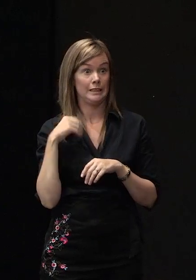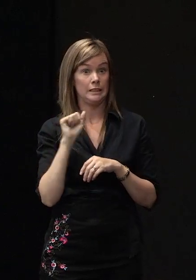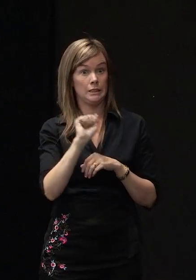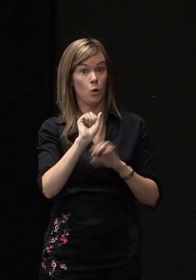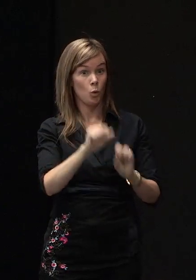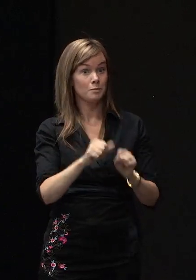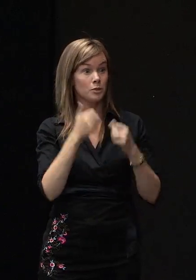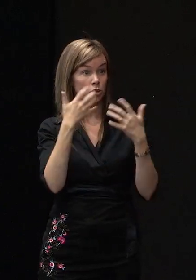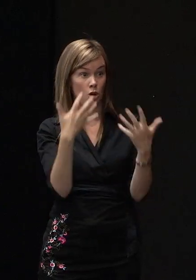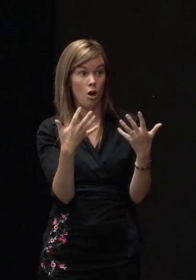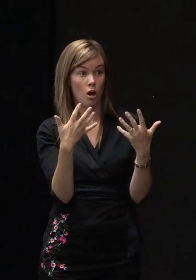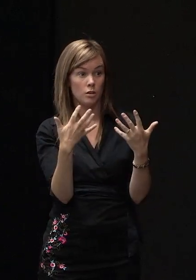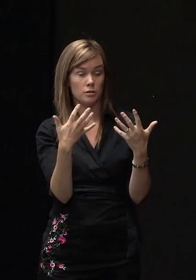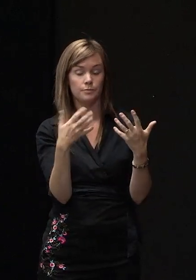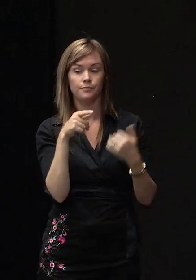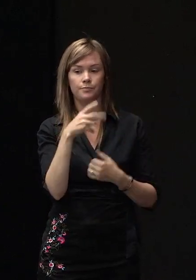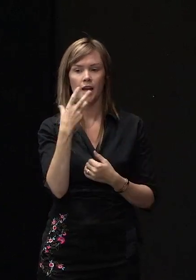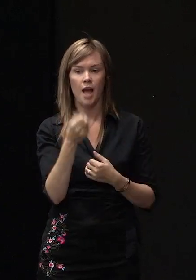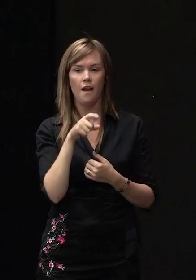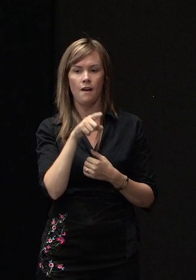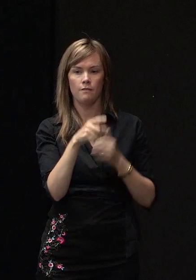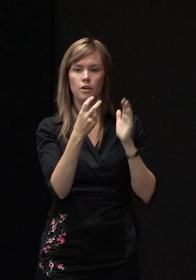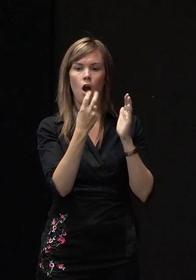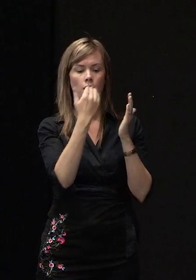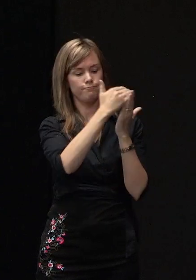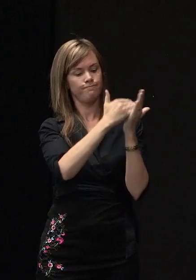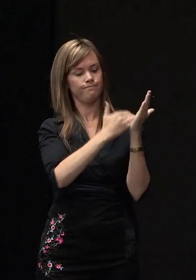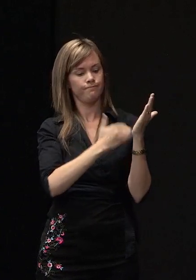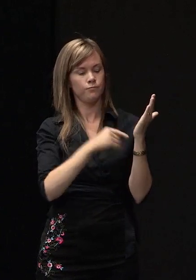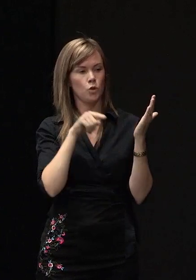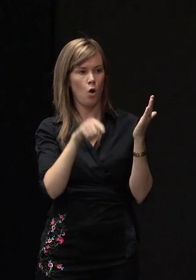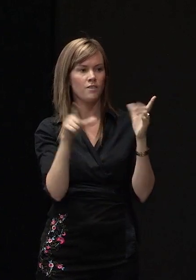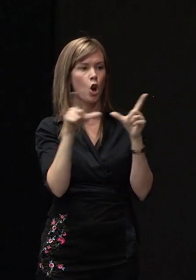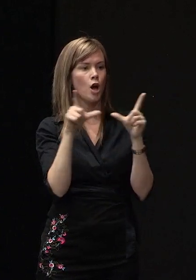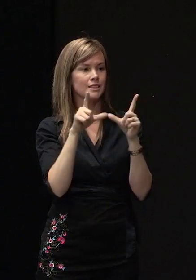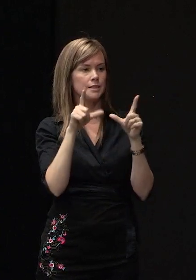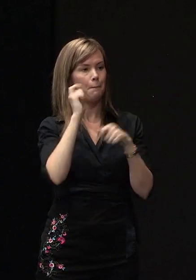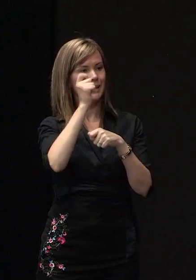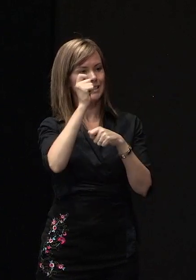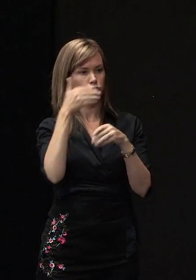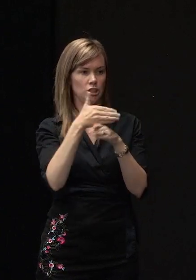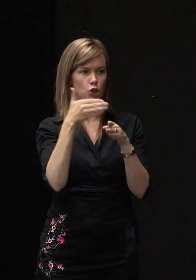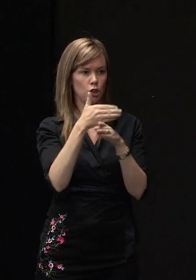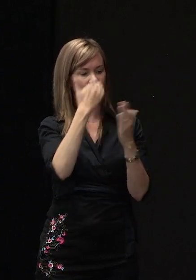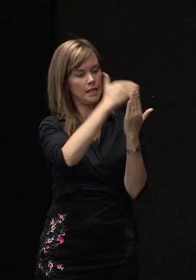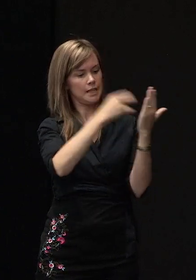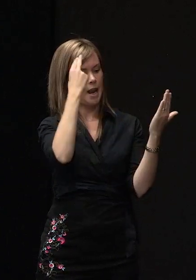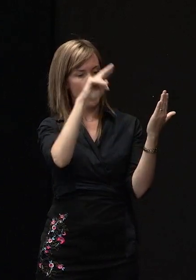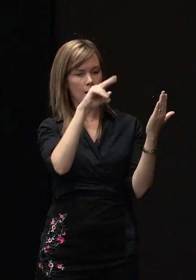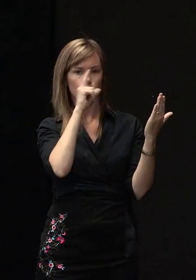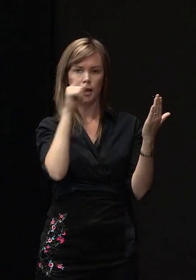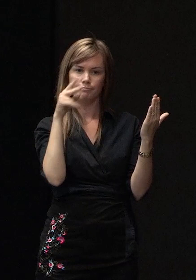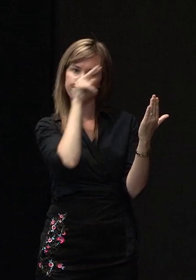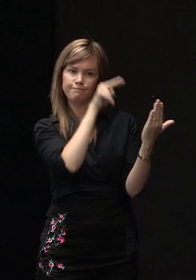there is a register of licensed building practitioners that the public can access. Currently there's